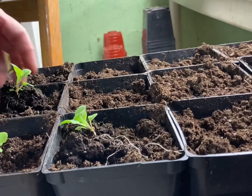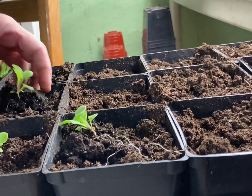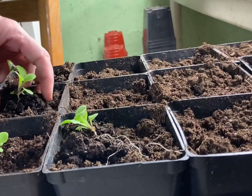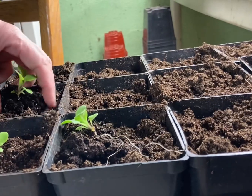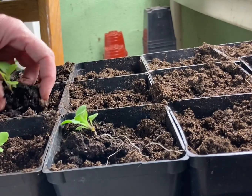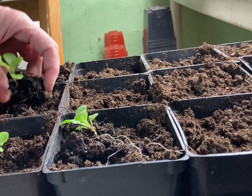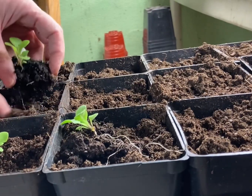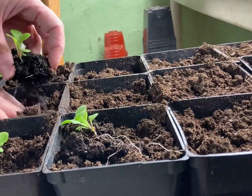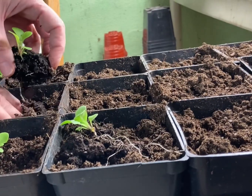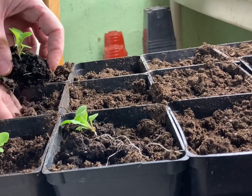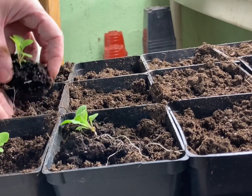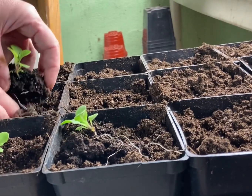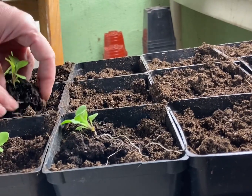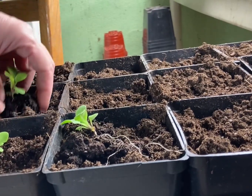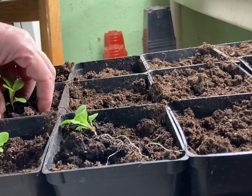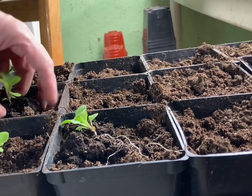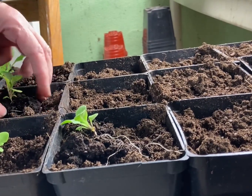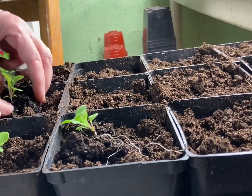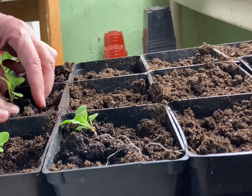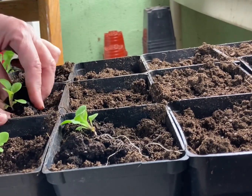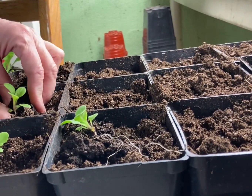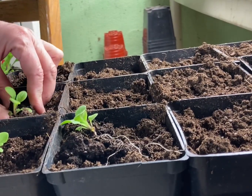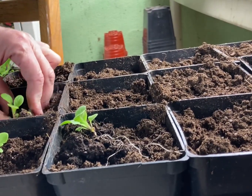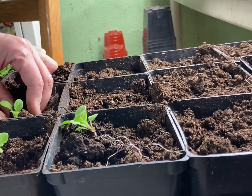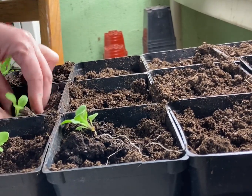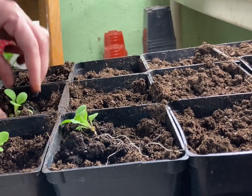so so